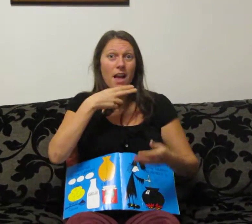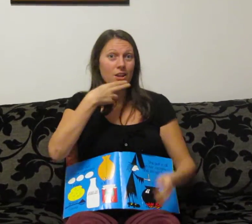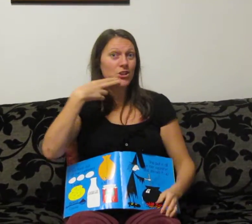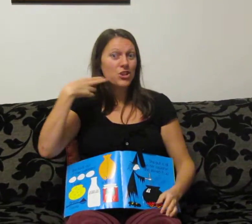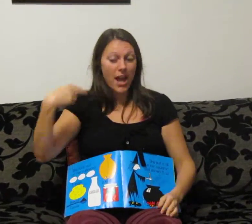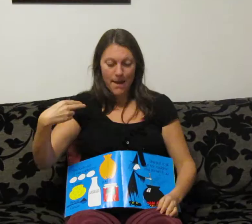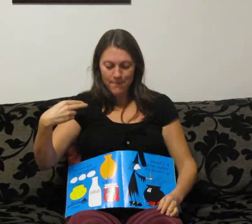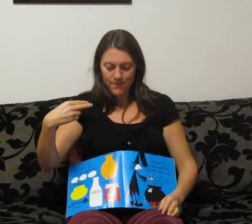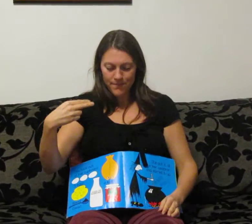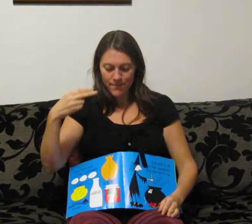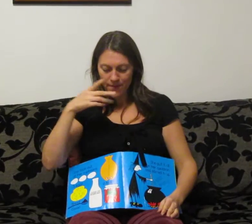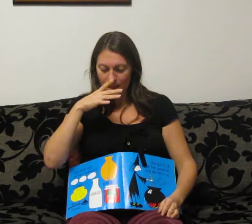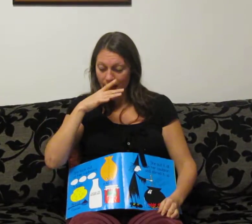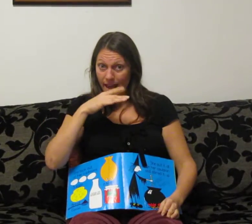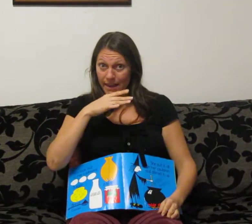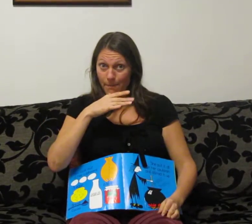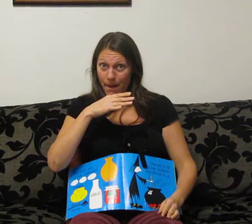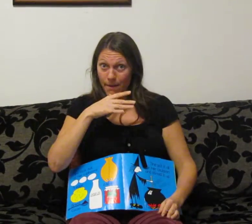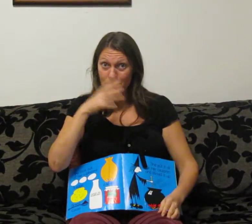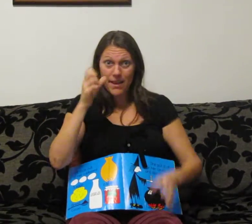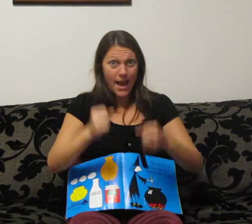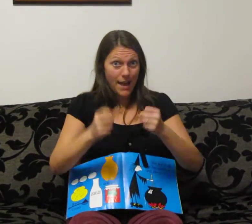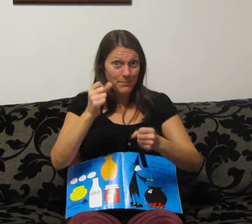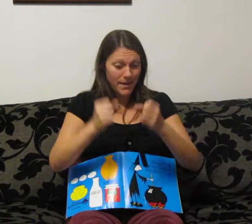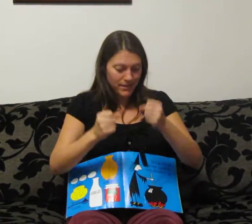jam, a kippah and milk.